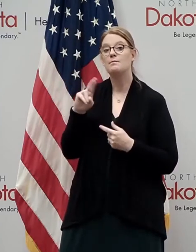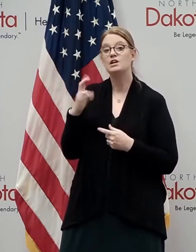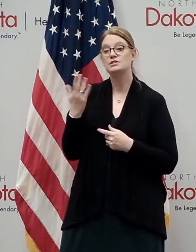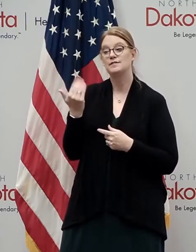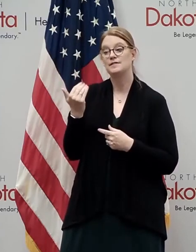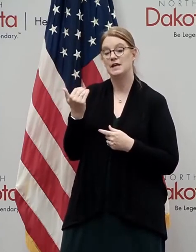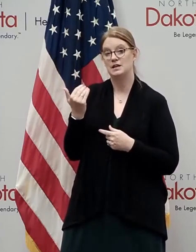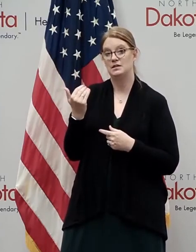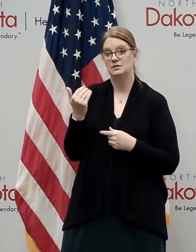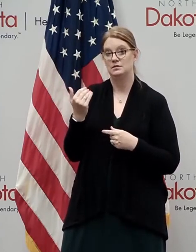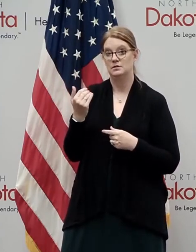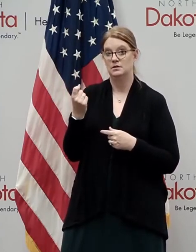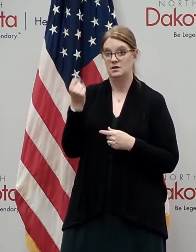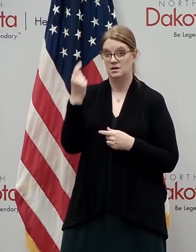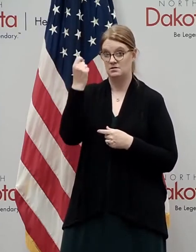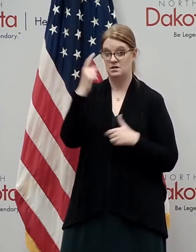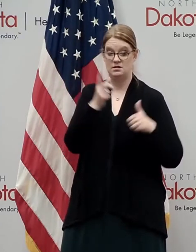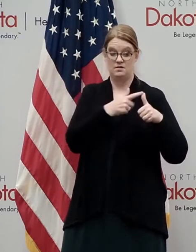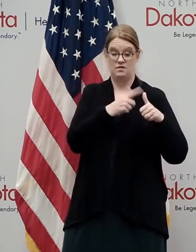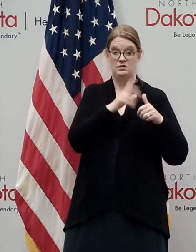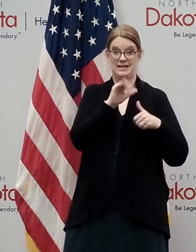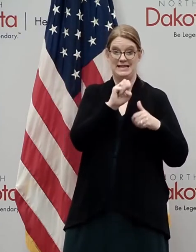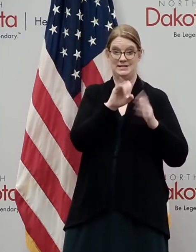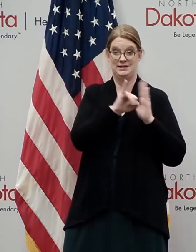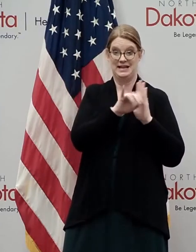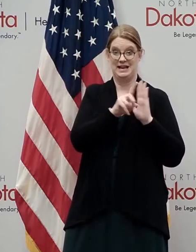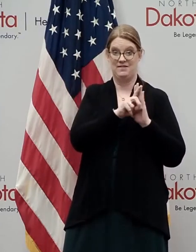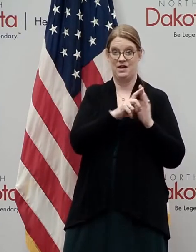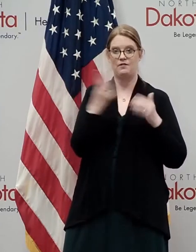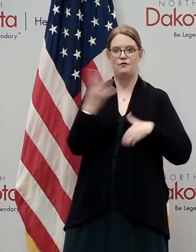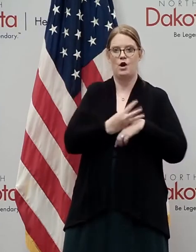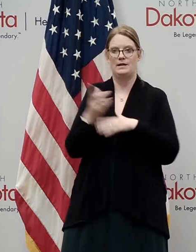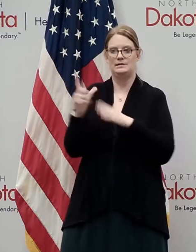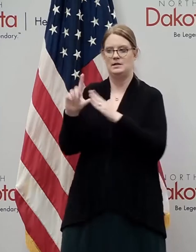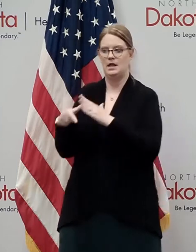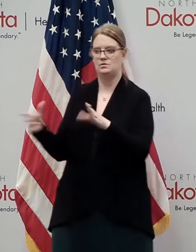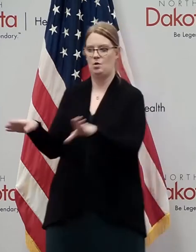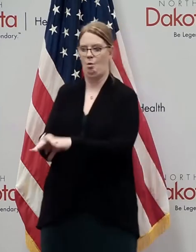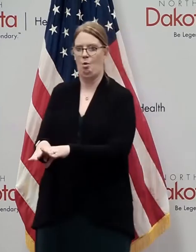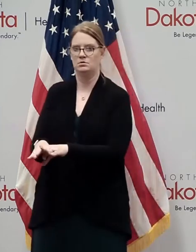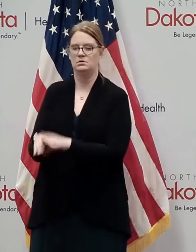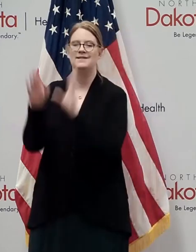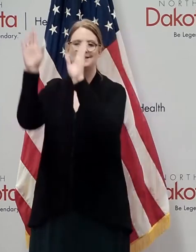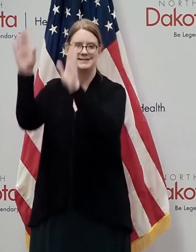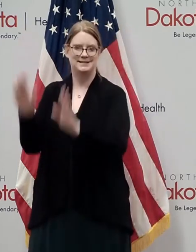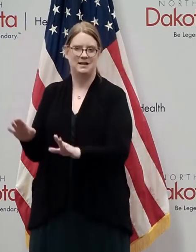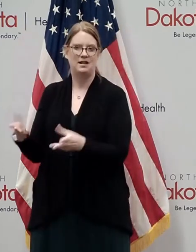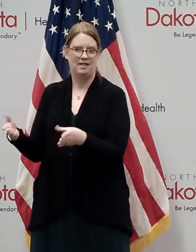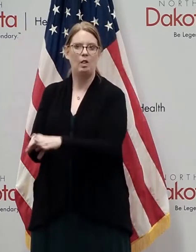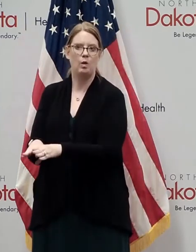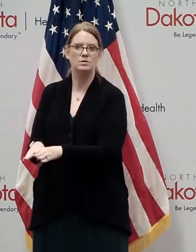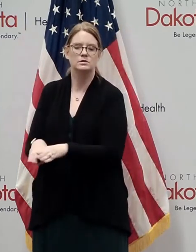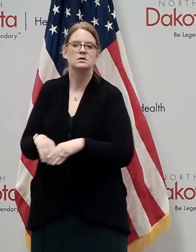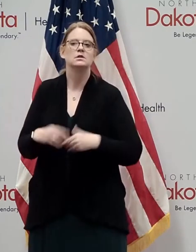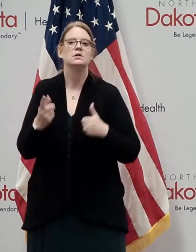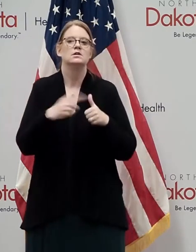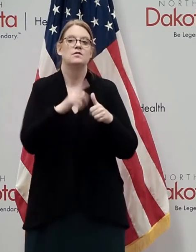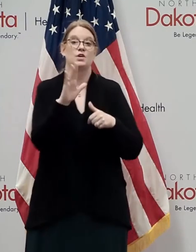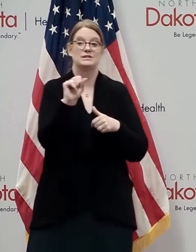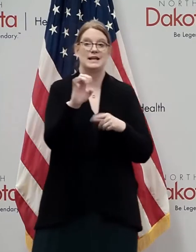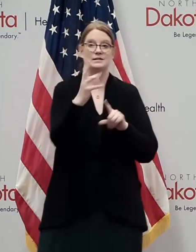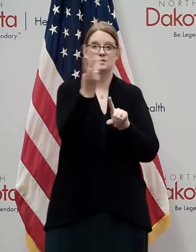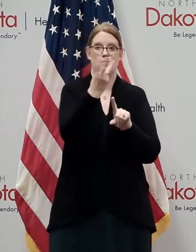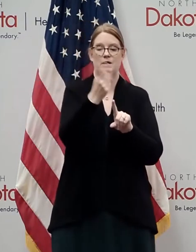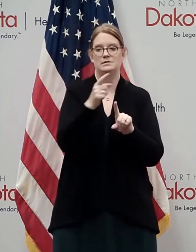four days after the first case was identified, and that was on a Sunday. And so in some cases, first case was Wednesday